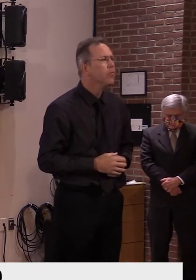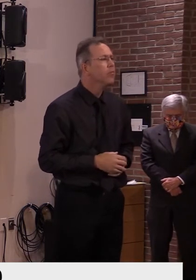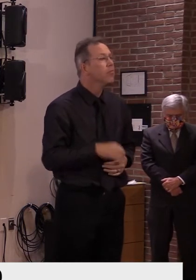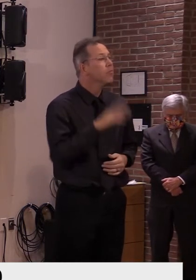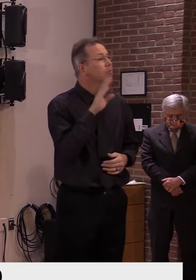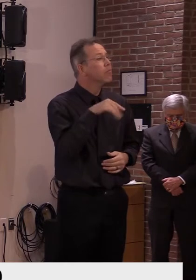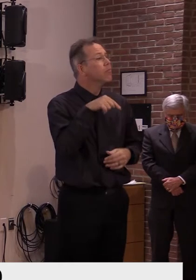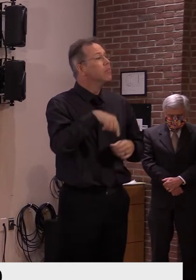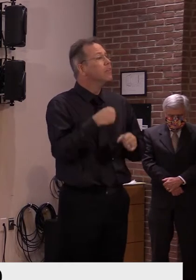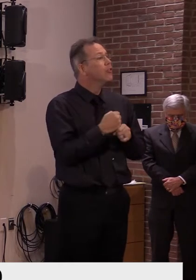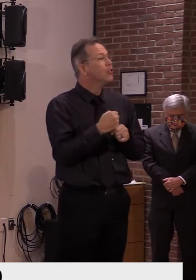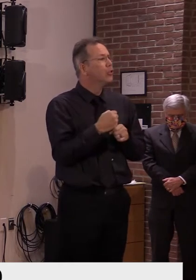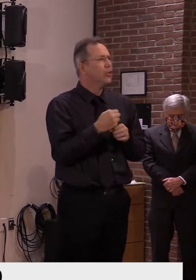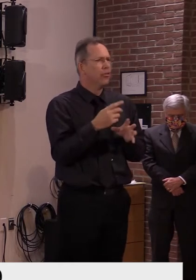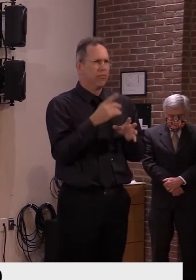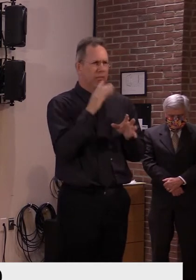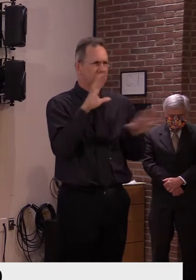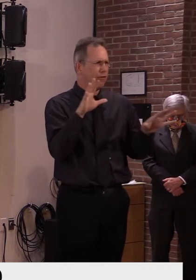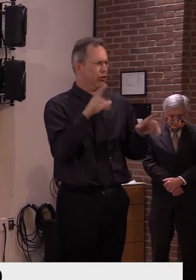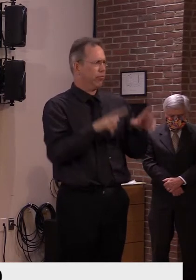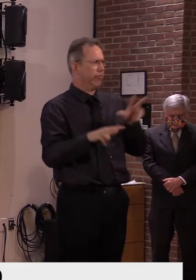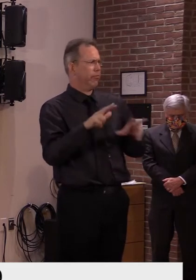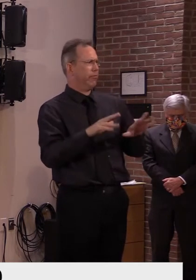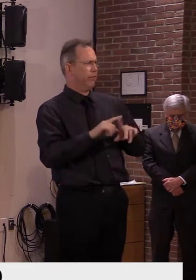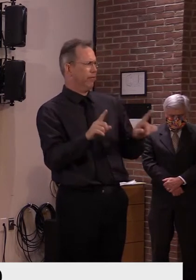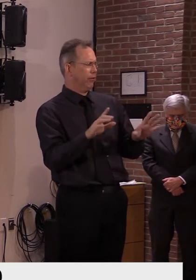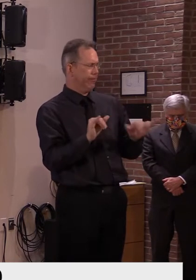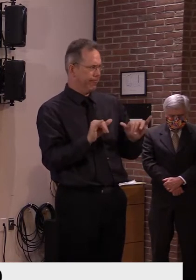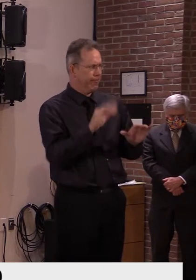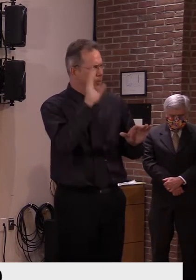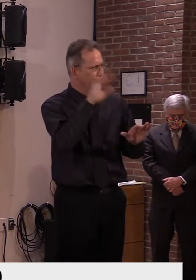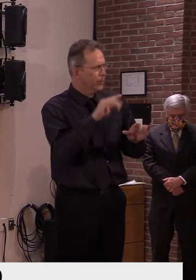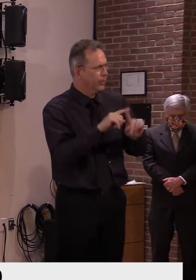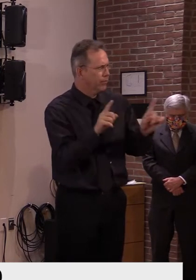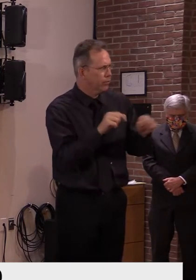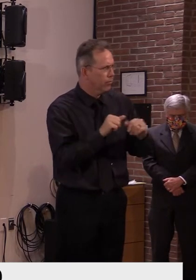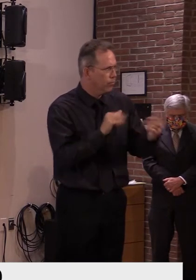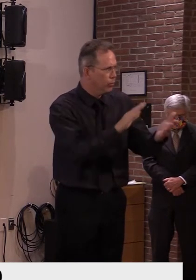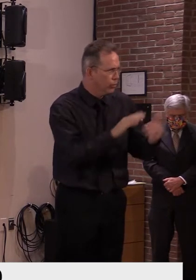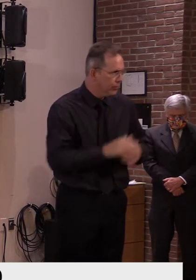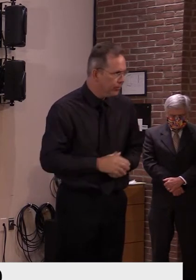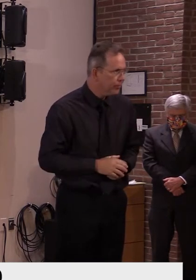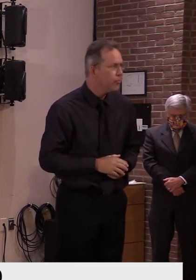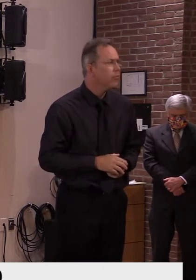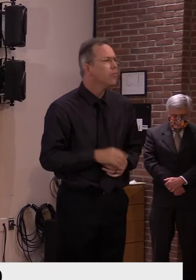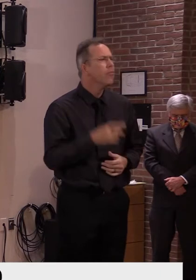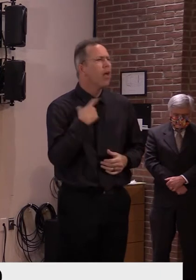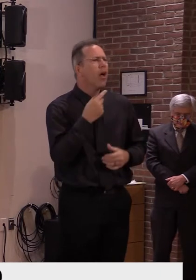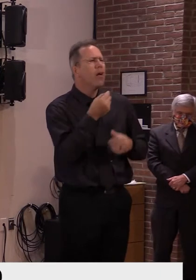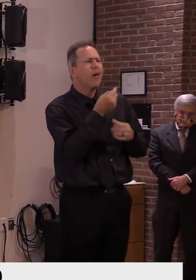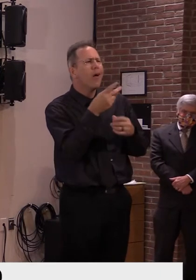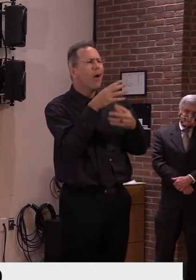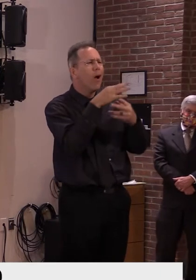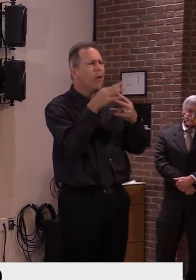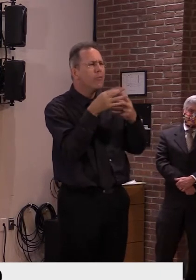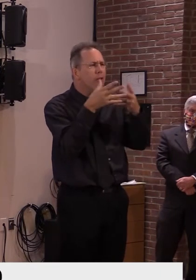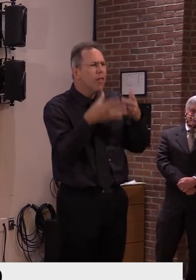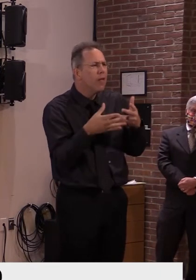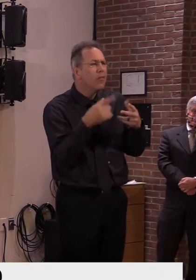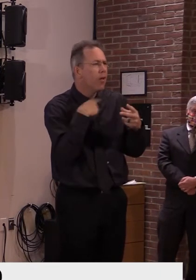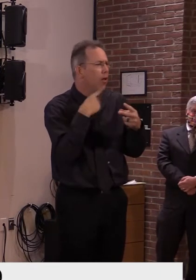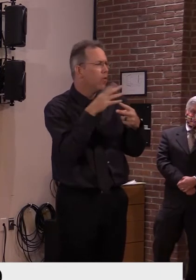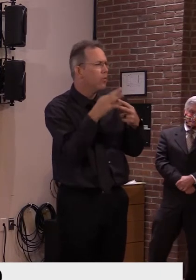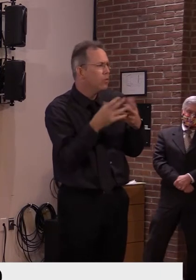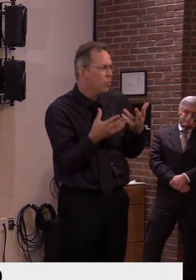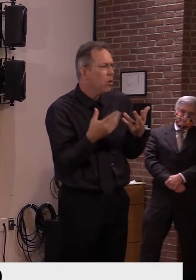new and unfamiliar. So it's important for us to discuss what options are still available to those who have not yet cast their ballots,